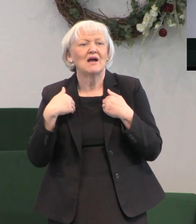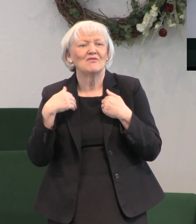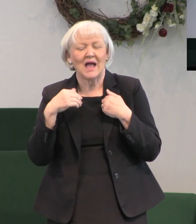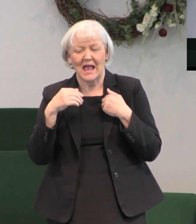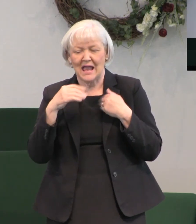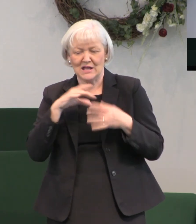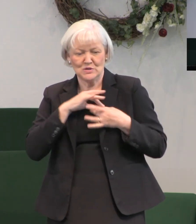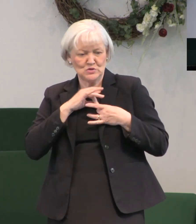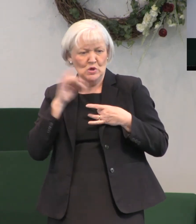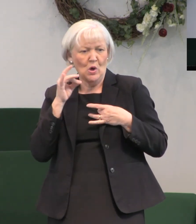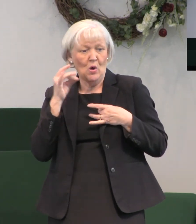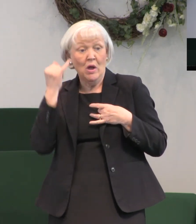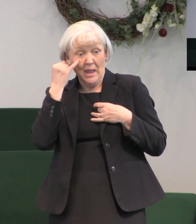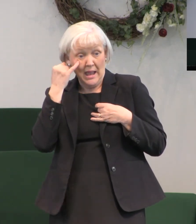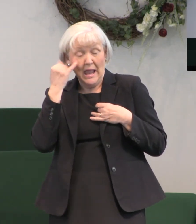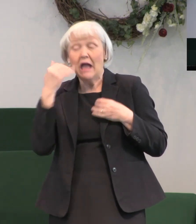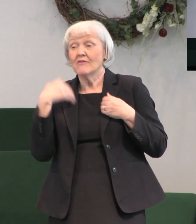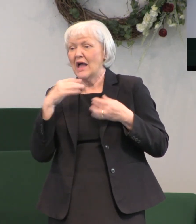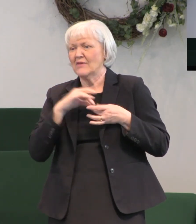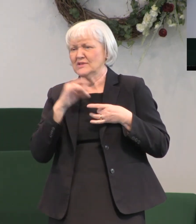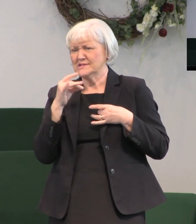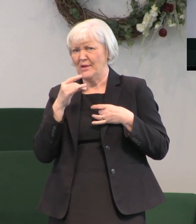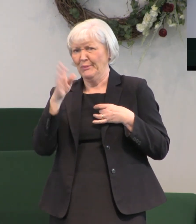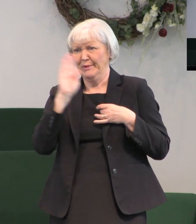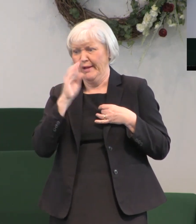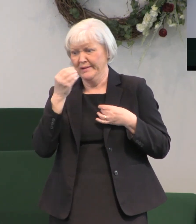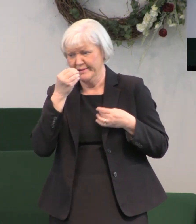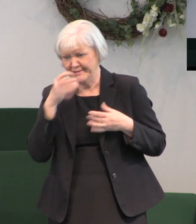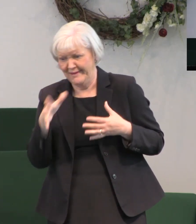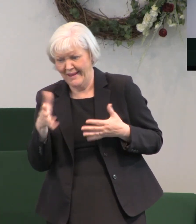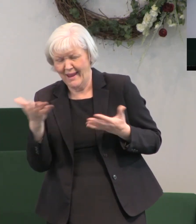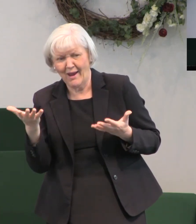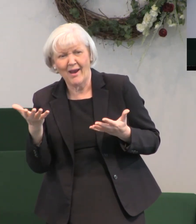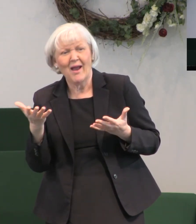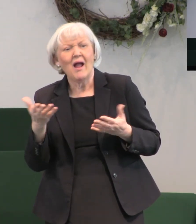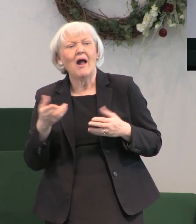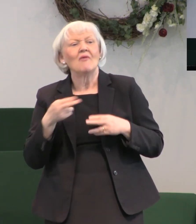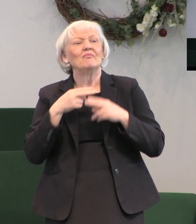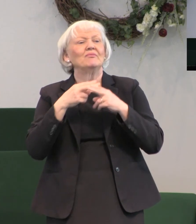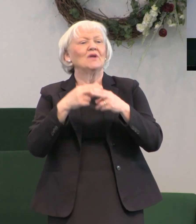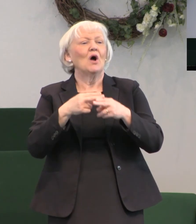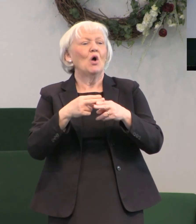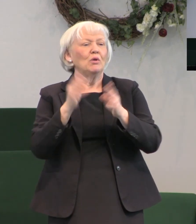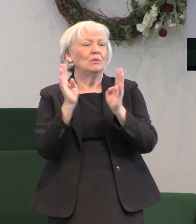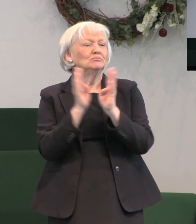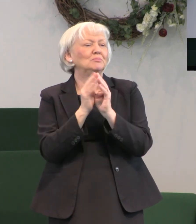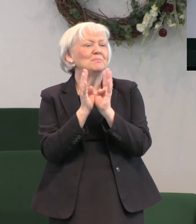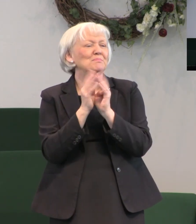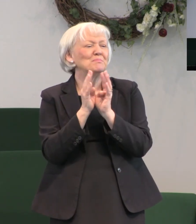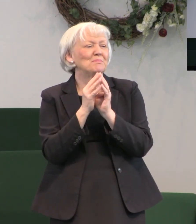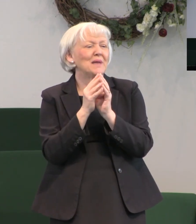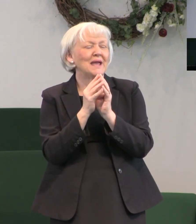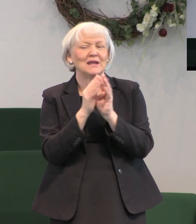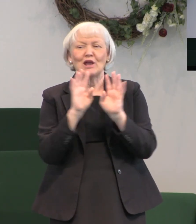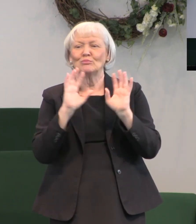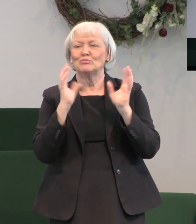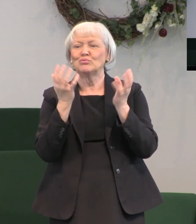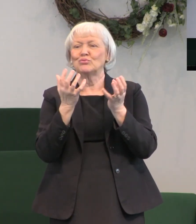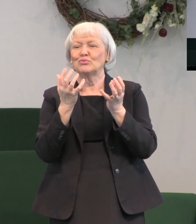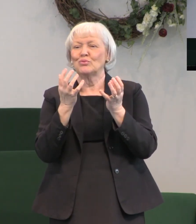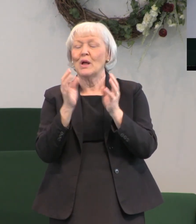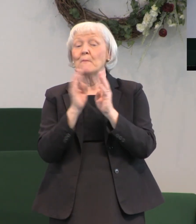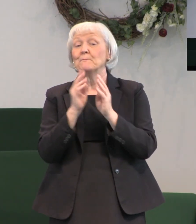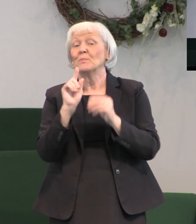and if they do have souls God doesn't care about them but they called this great council to meet in Jerusalem to determine